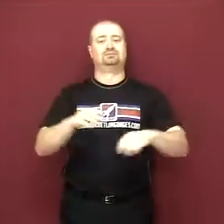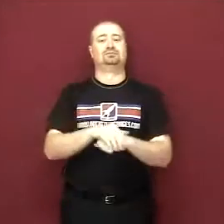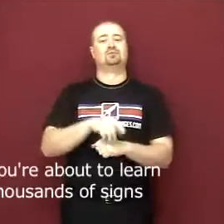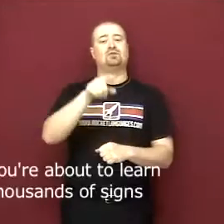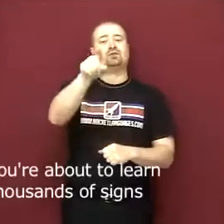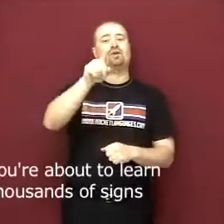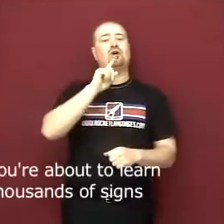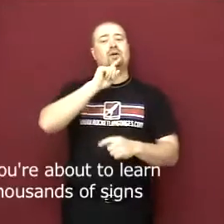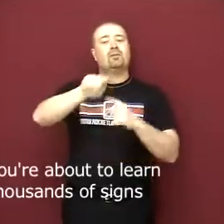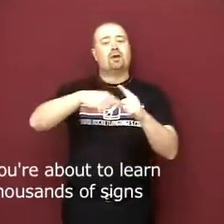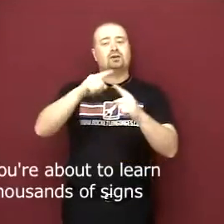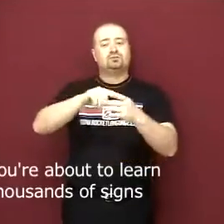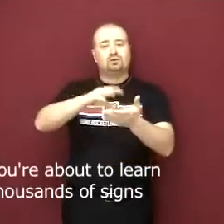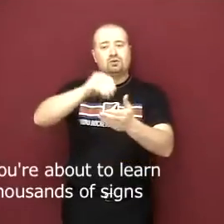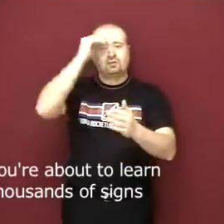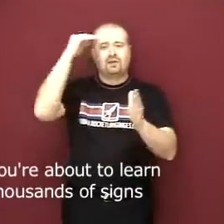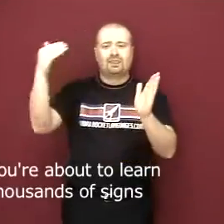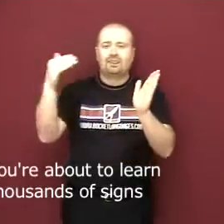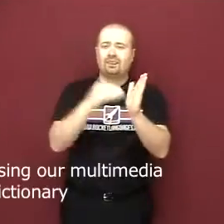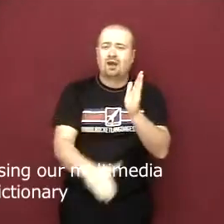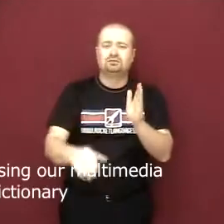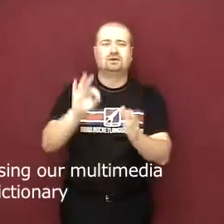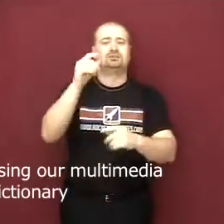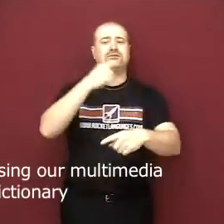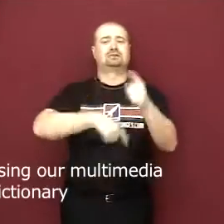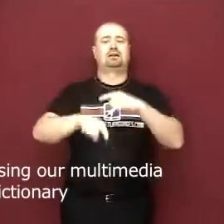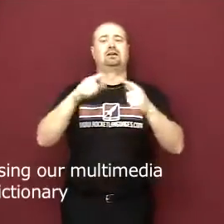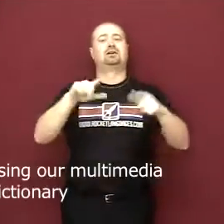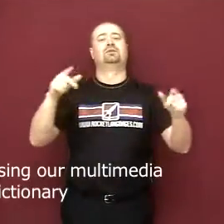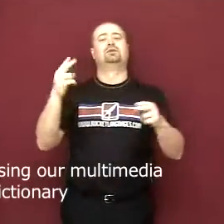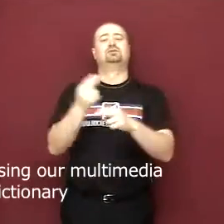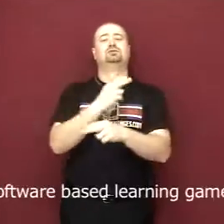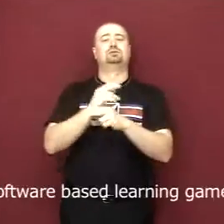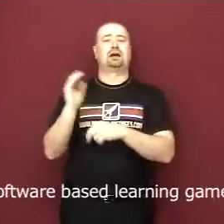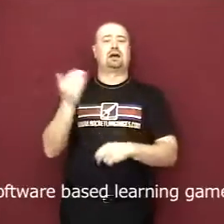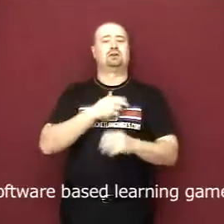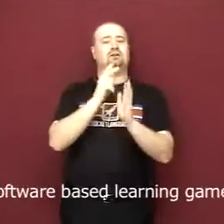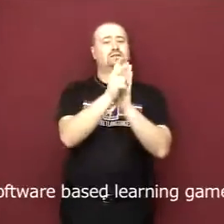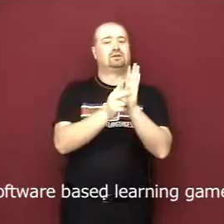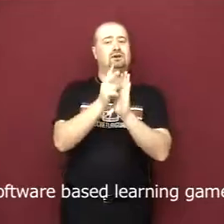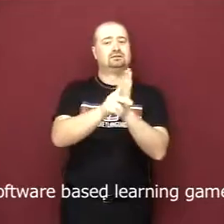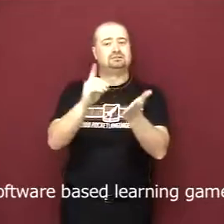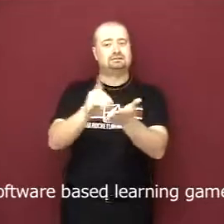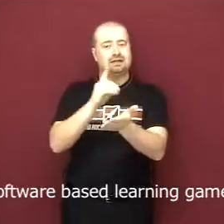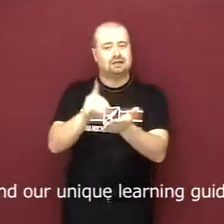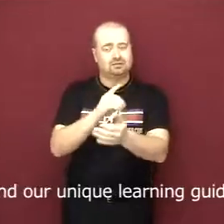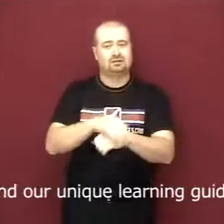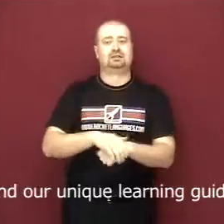You're about to learn thousands of signs using our multimedia dictionary, software-based learning games, and our